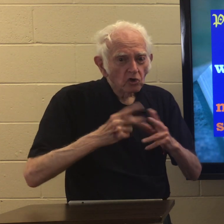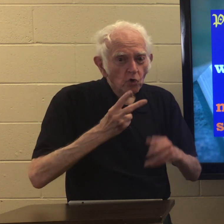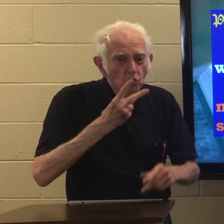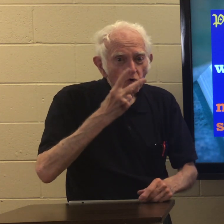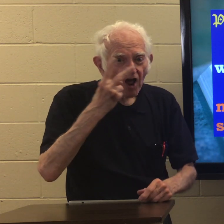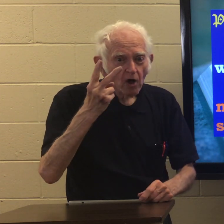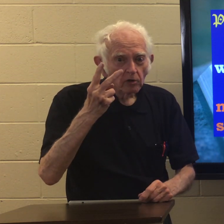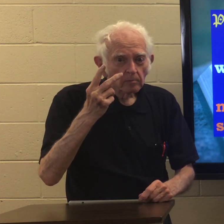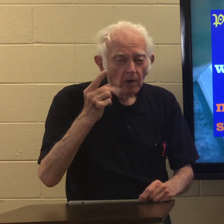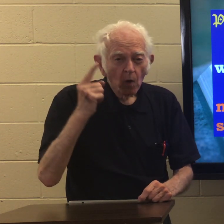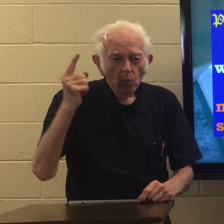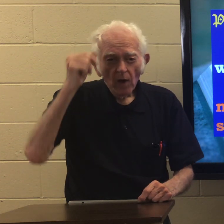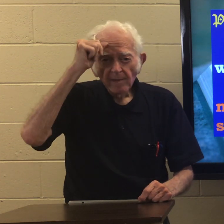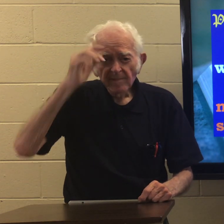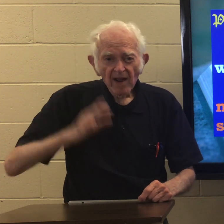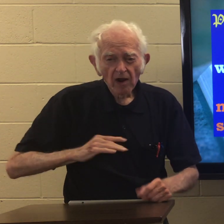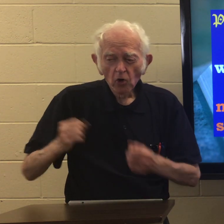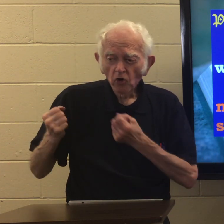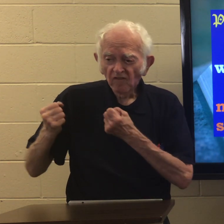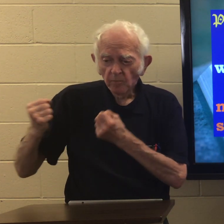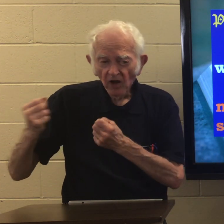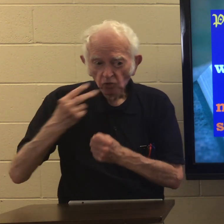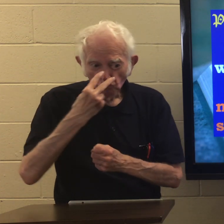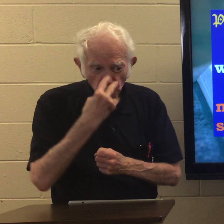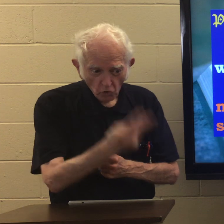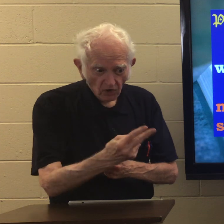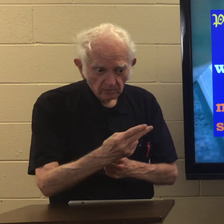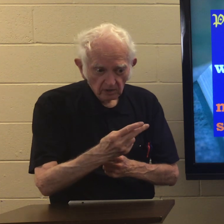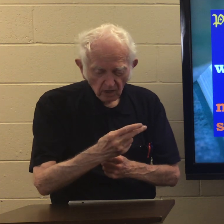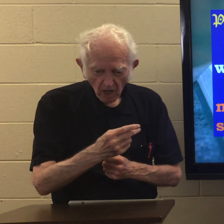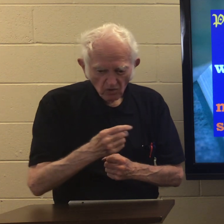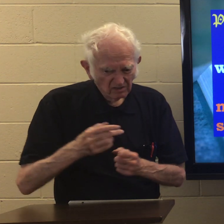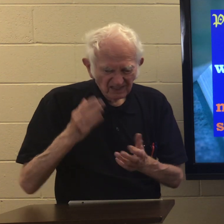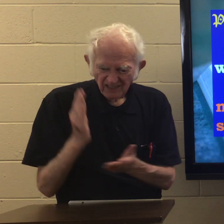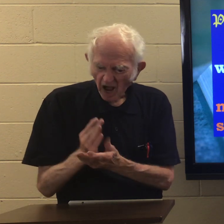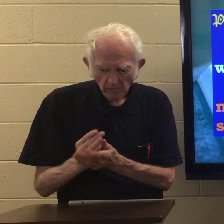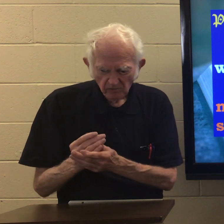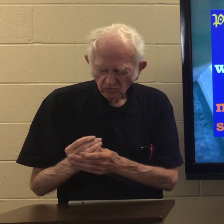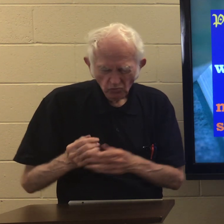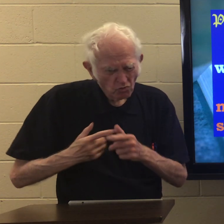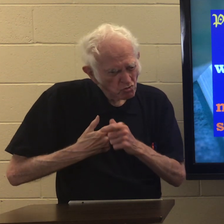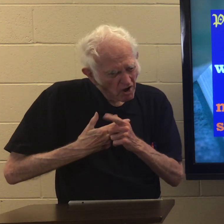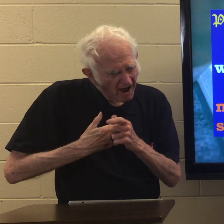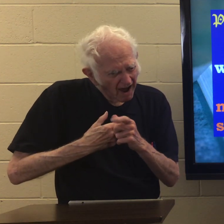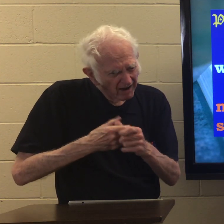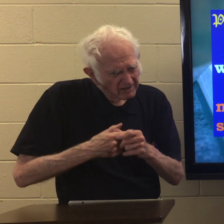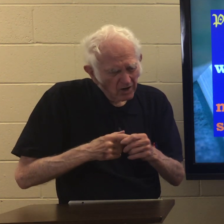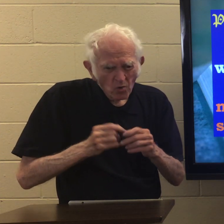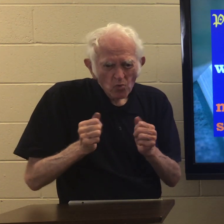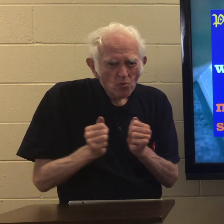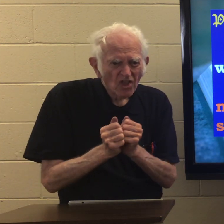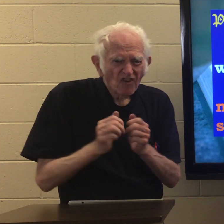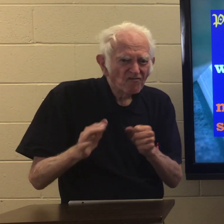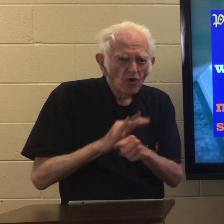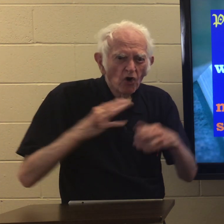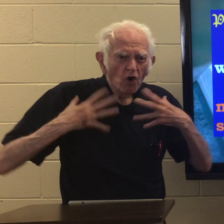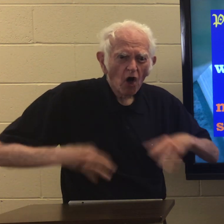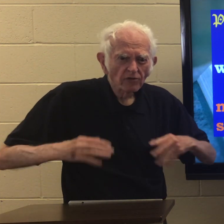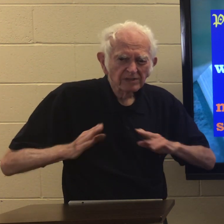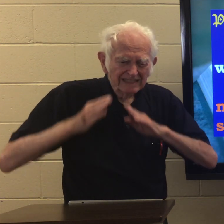And he started to drown. And one man driving by saw him. And he stopped his car and ran with